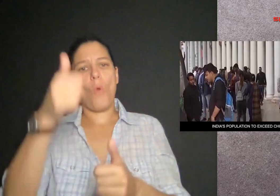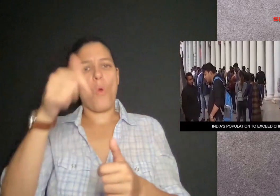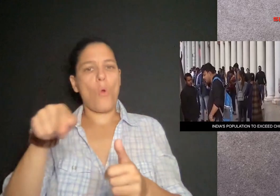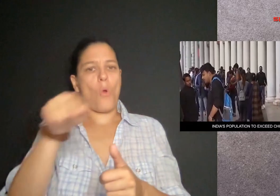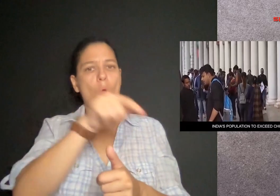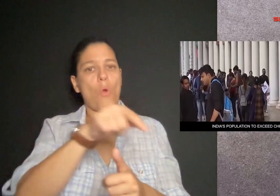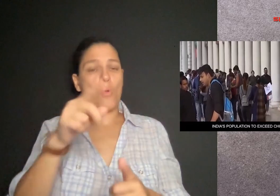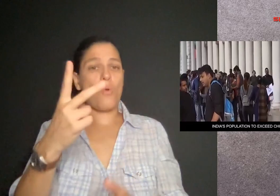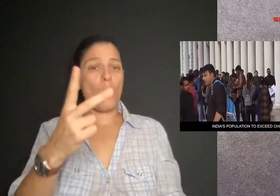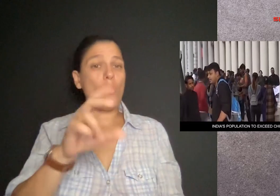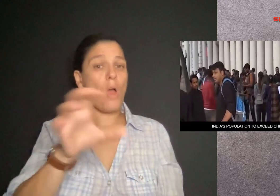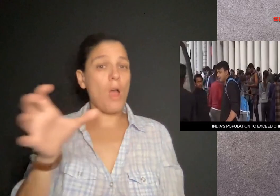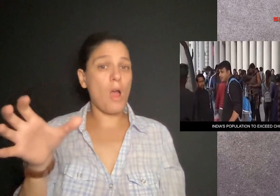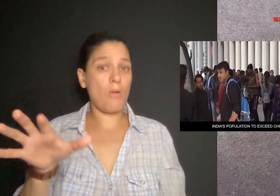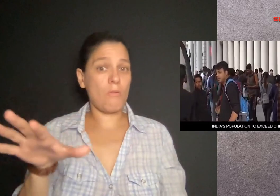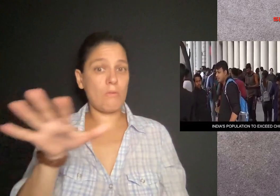population in the two regions.